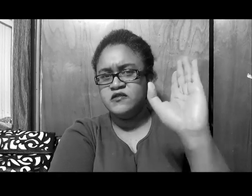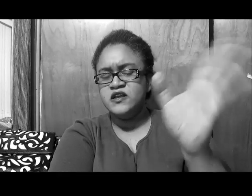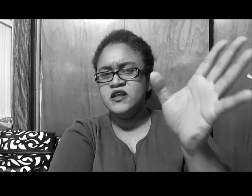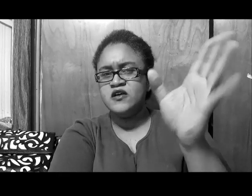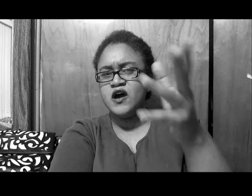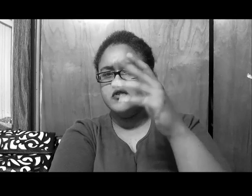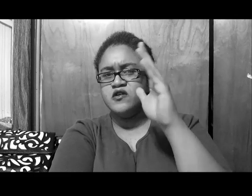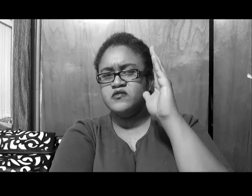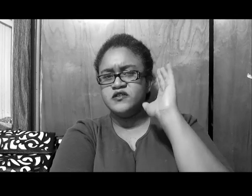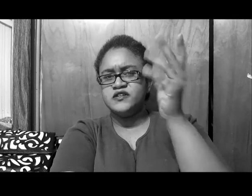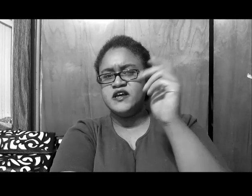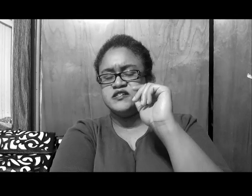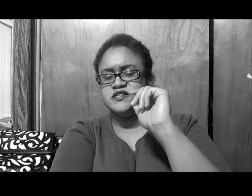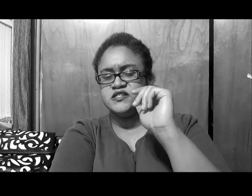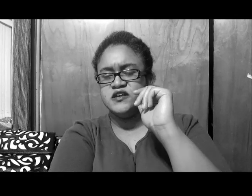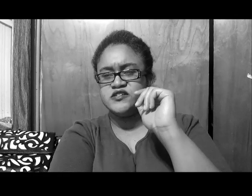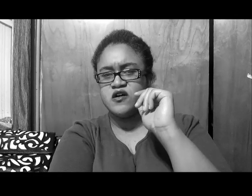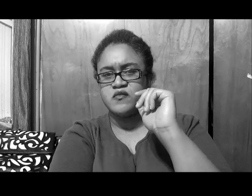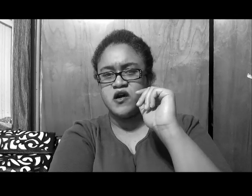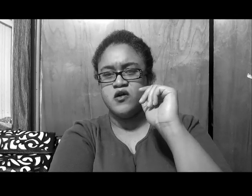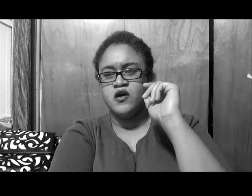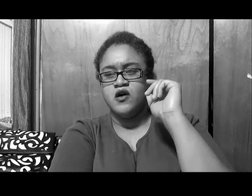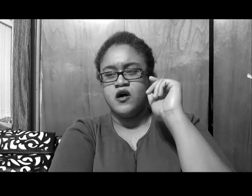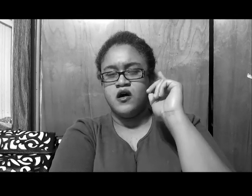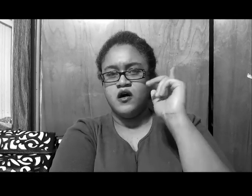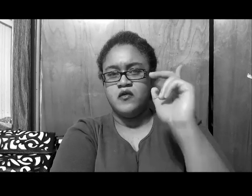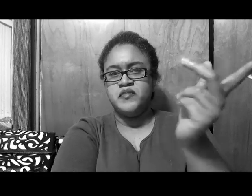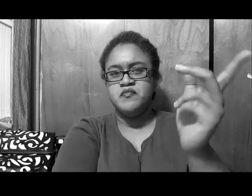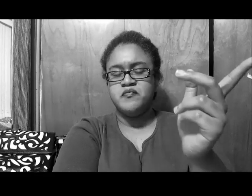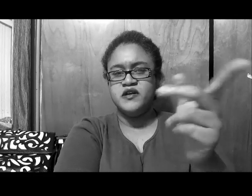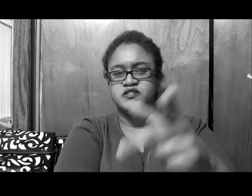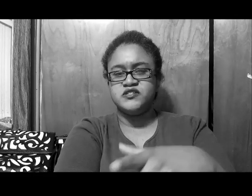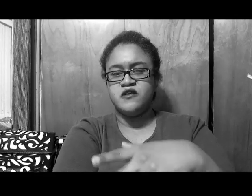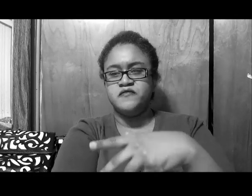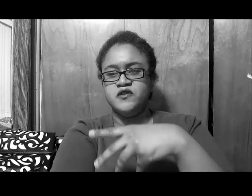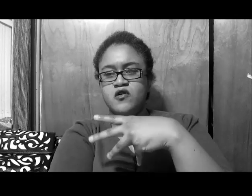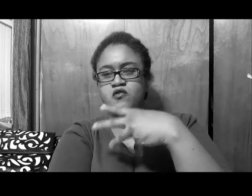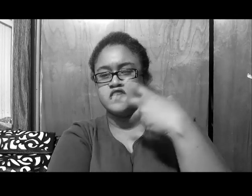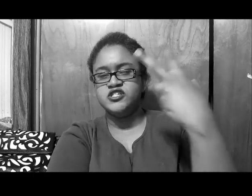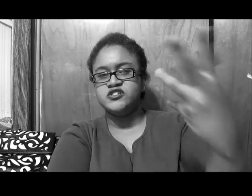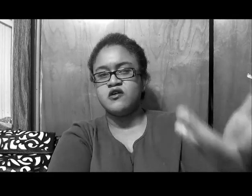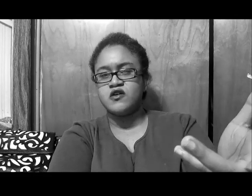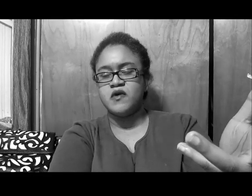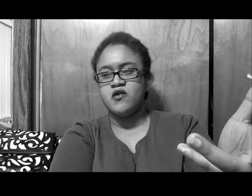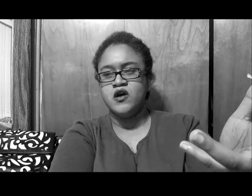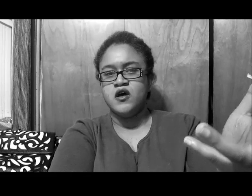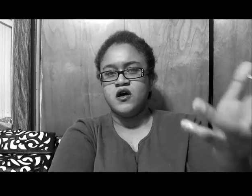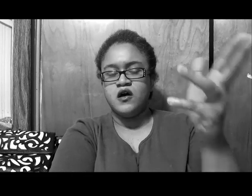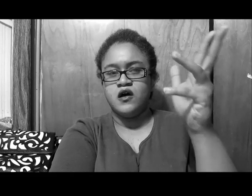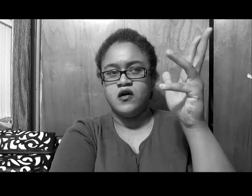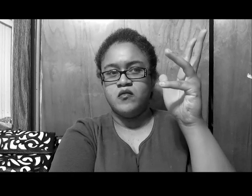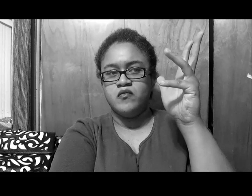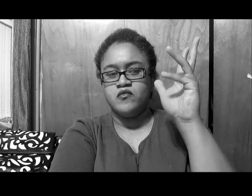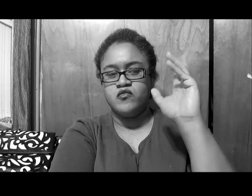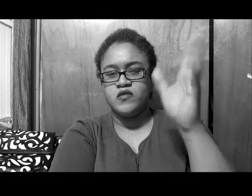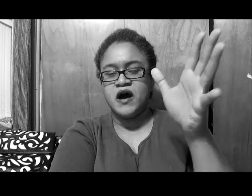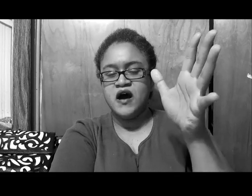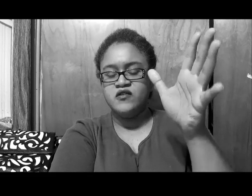Nini gonna have nerves, and our dad's just sitting here, talking about, um, people putting stuff, you know, cause she's talking about, um, with Apollo,